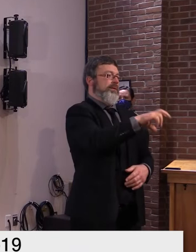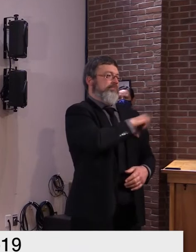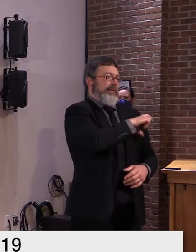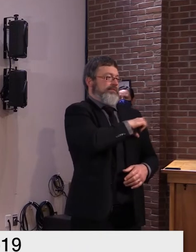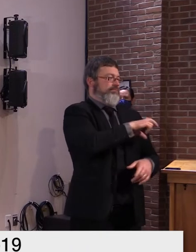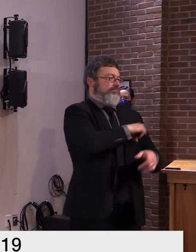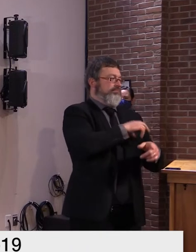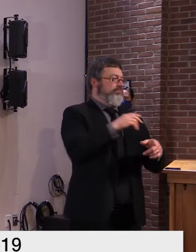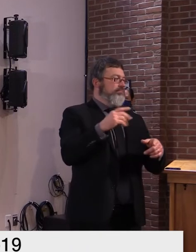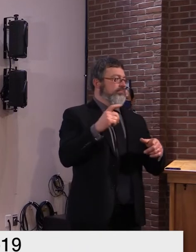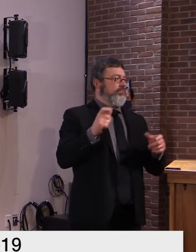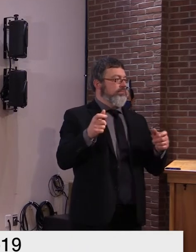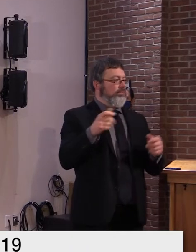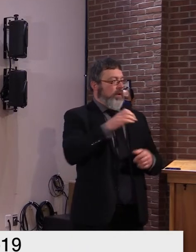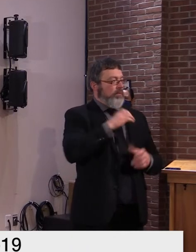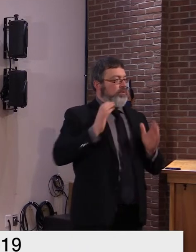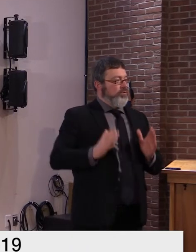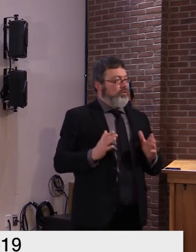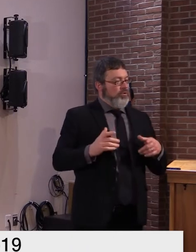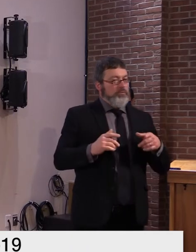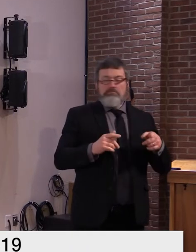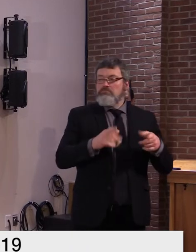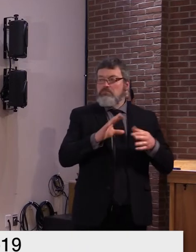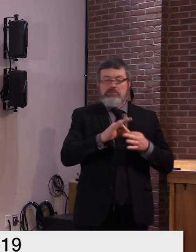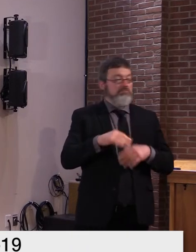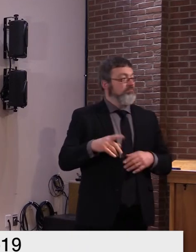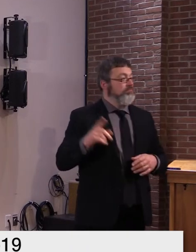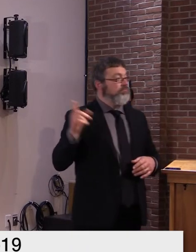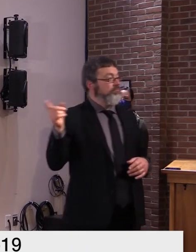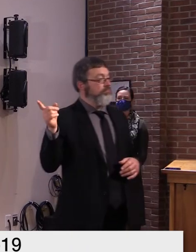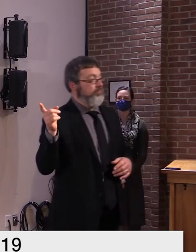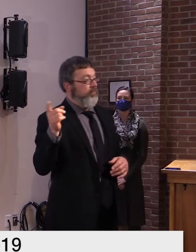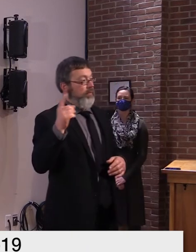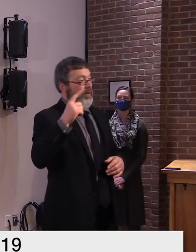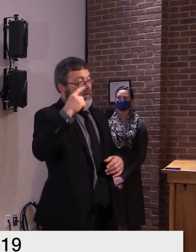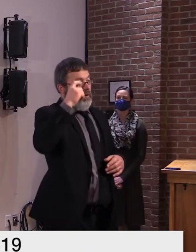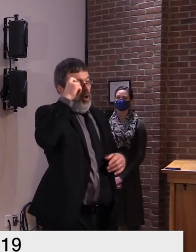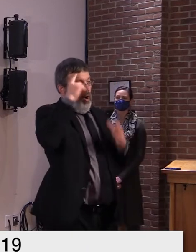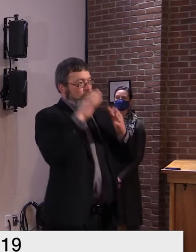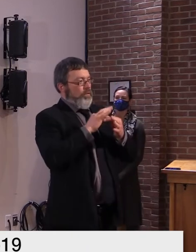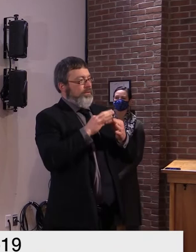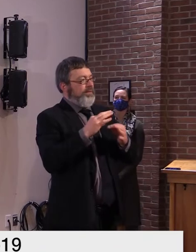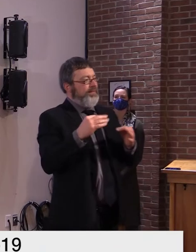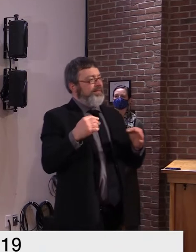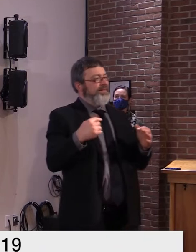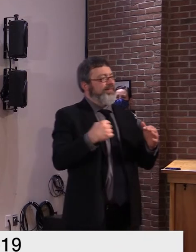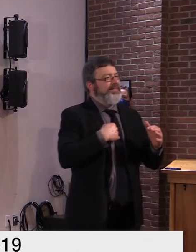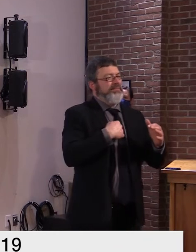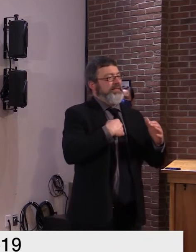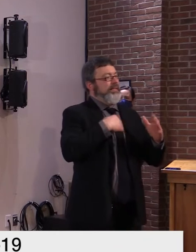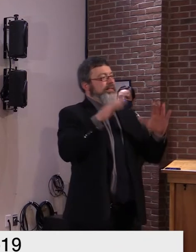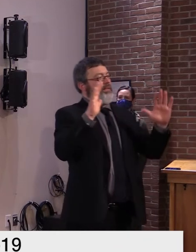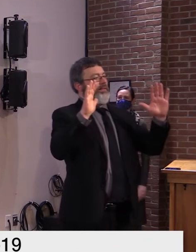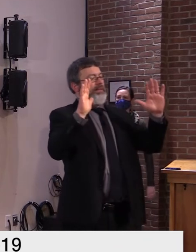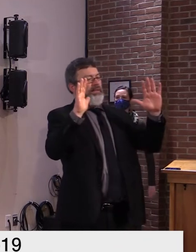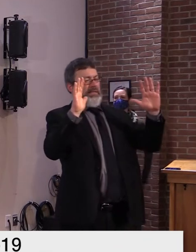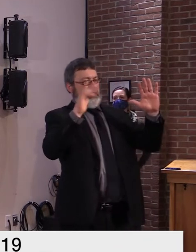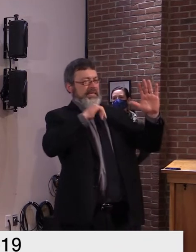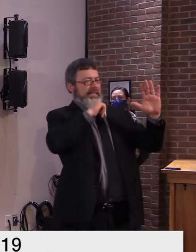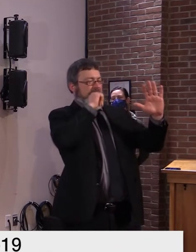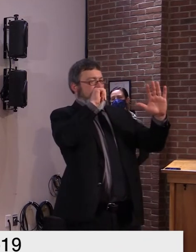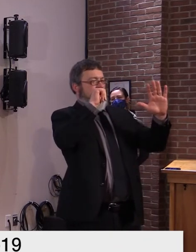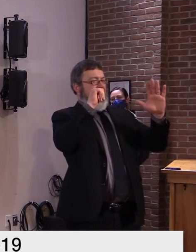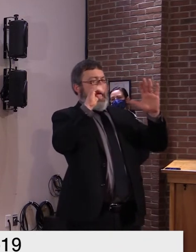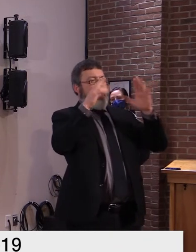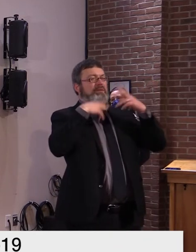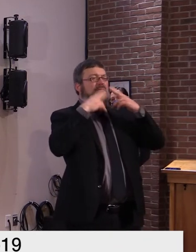you know i'm not being naive um but at the same time i don't believe that we should jump to the conclusion just because we see an out-of-state plate in